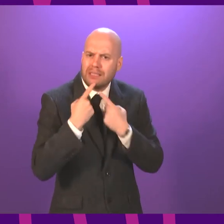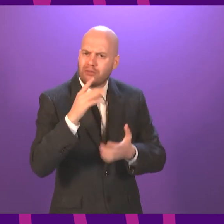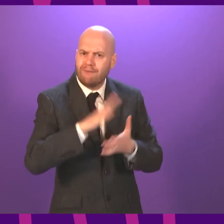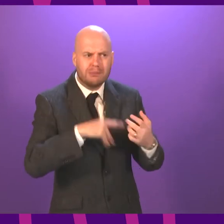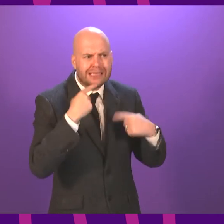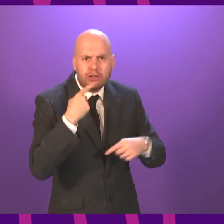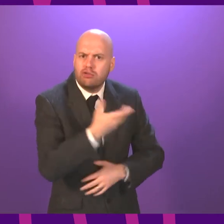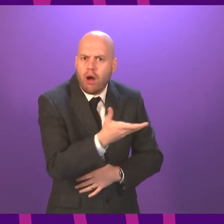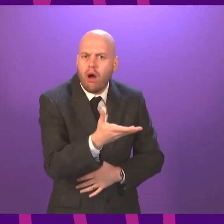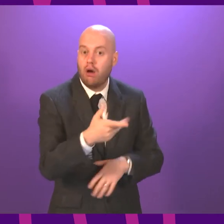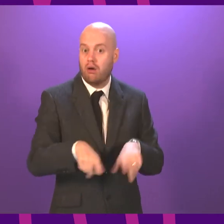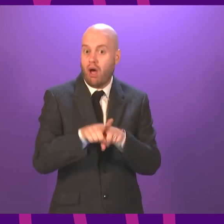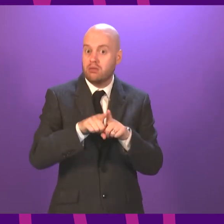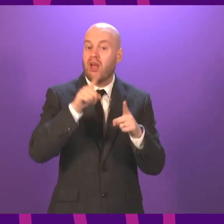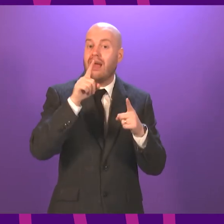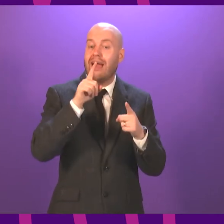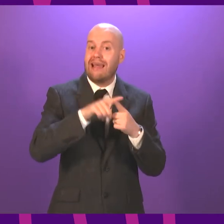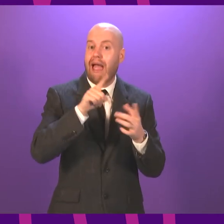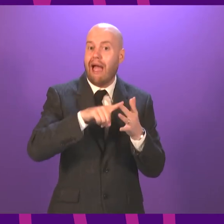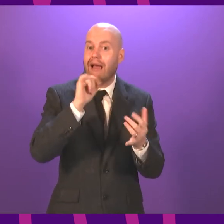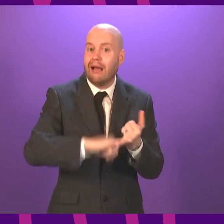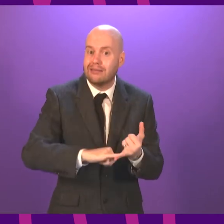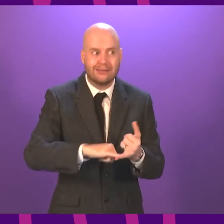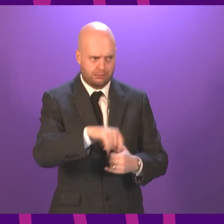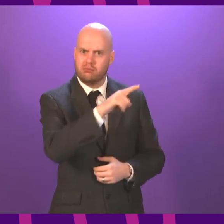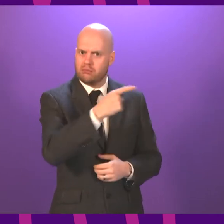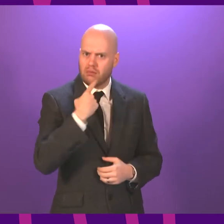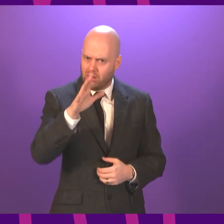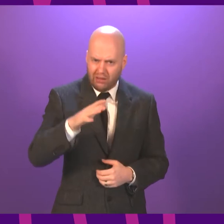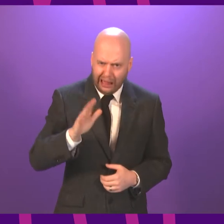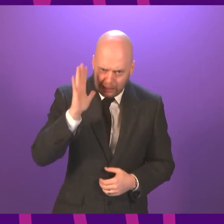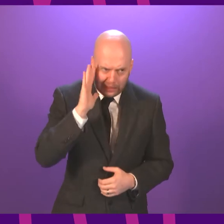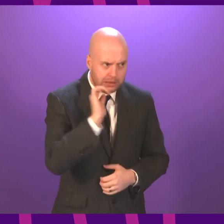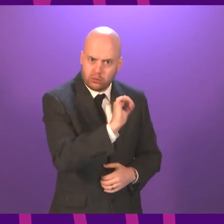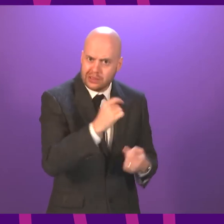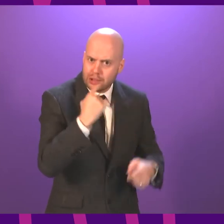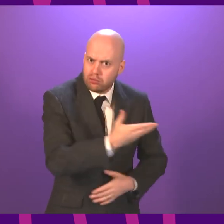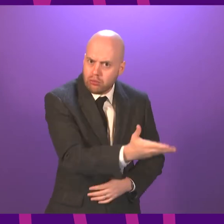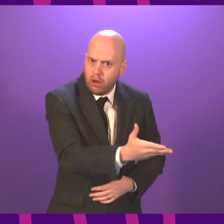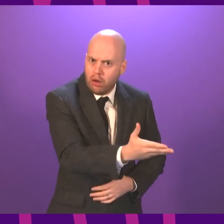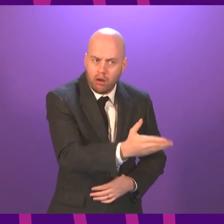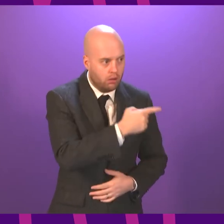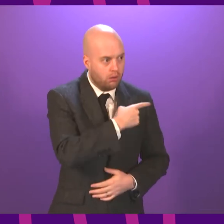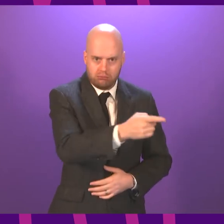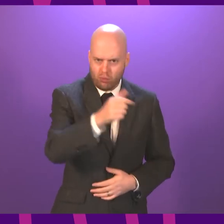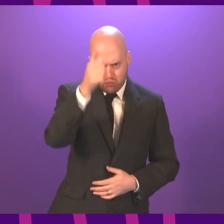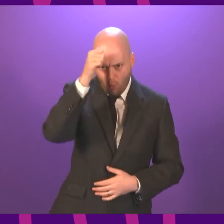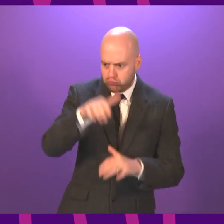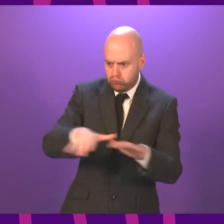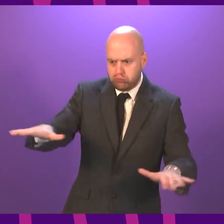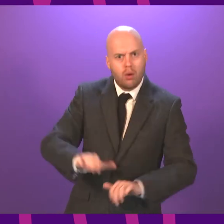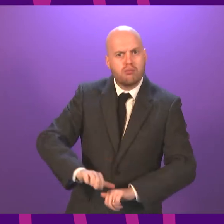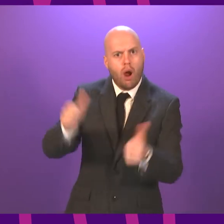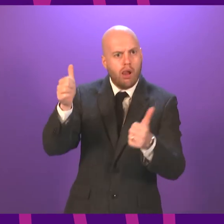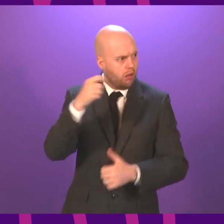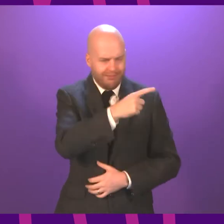listen more to teachers. Some schools make use of SQA assessment instruments, but teachers are able to draw on whatever evidence they regard